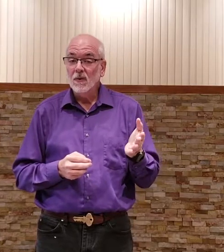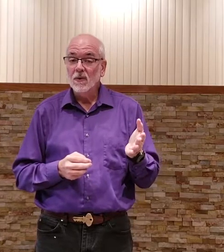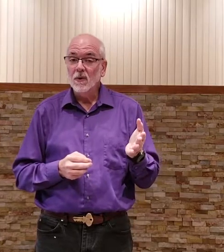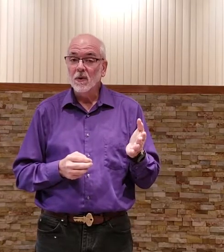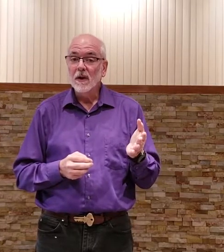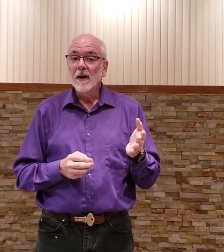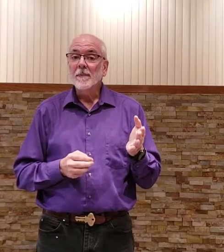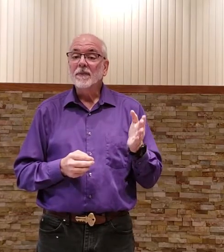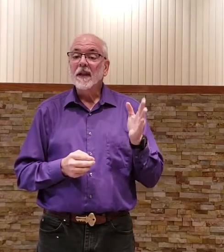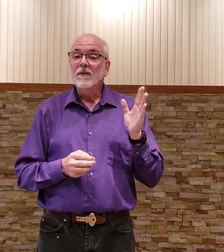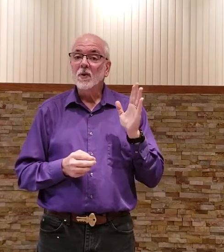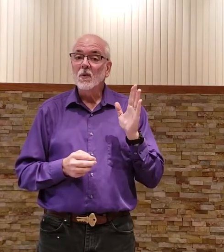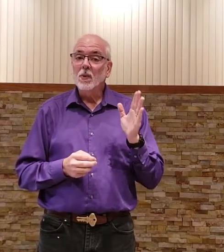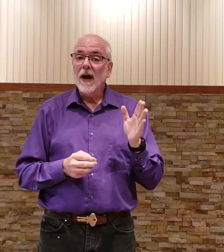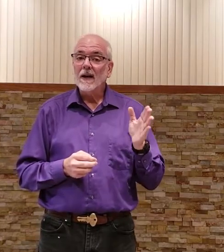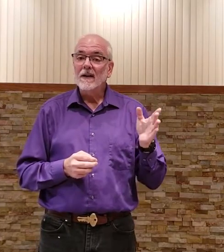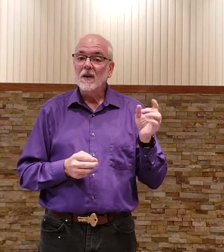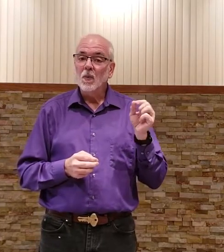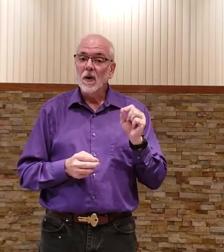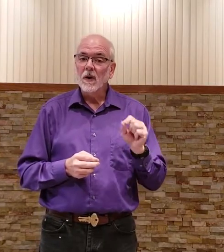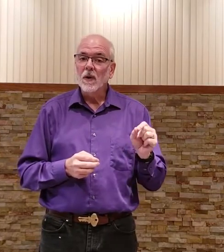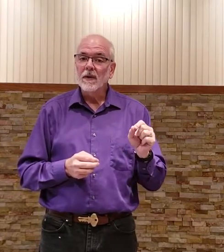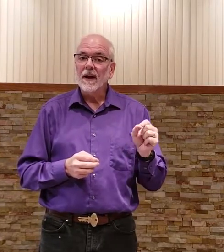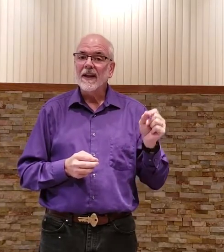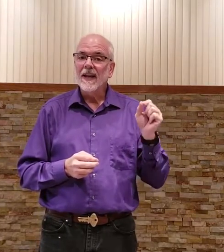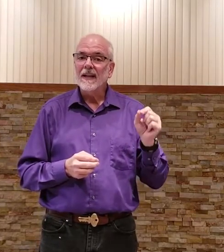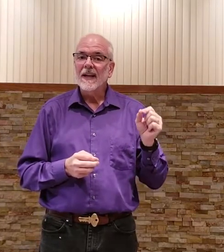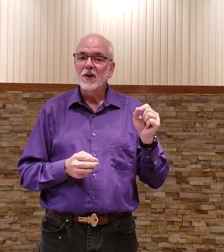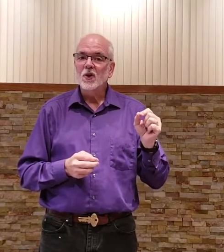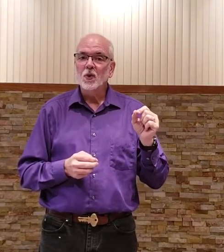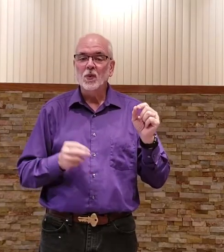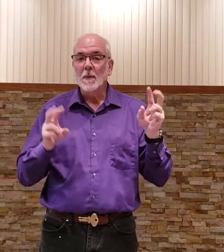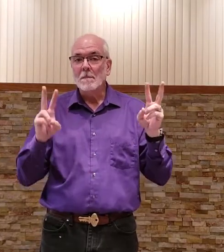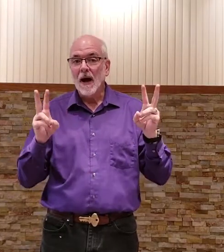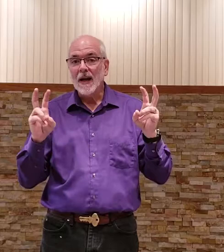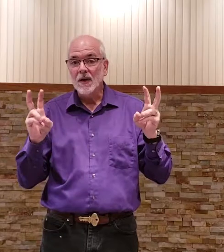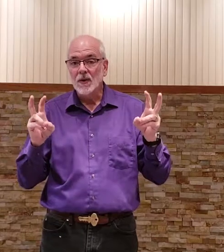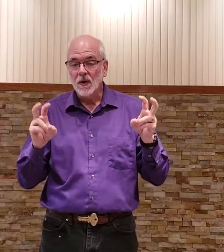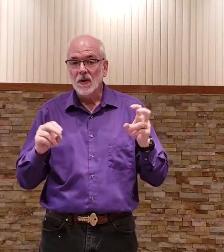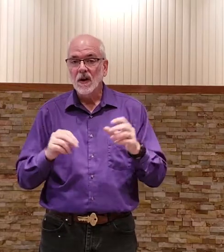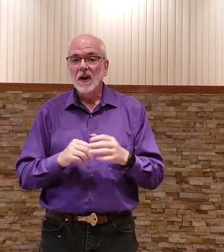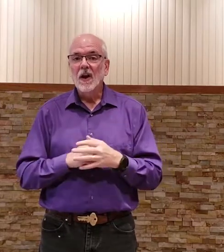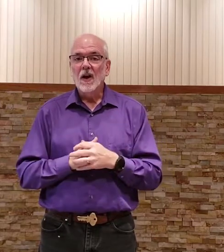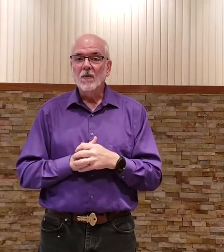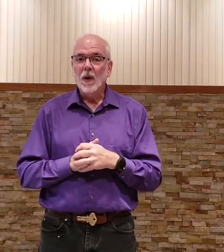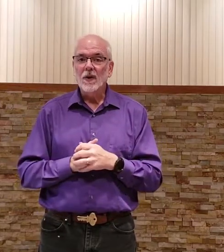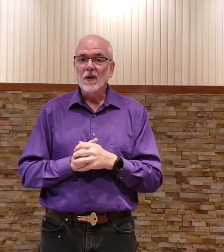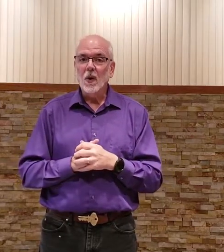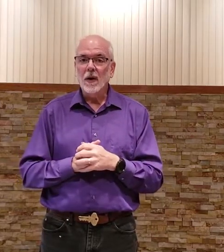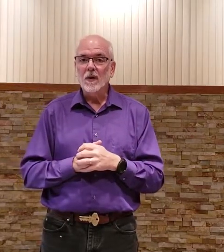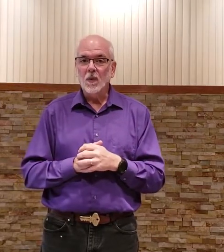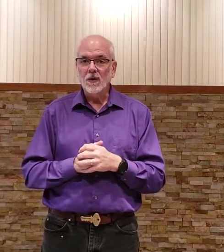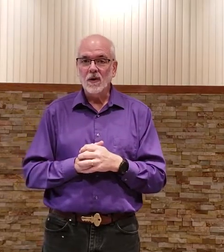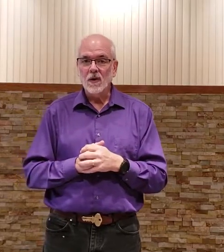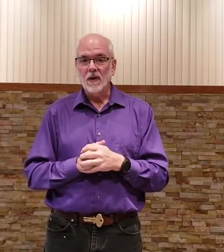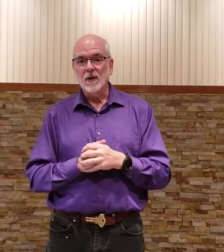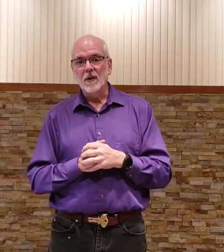through if you practice in working with that it is your reminder of where you're going and what you're going to do